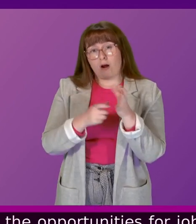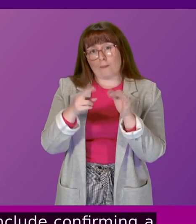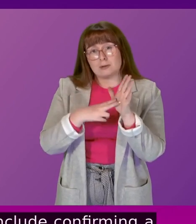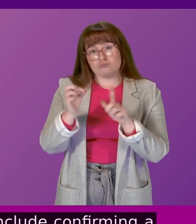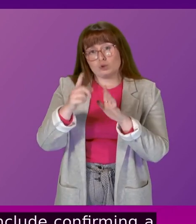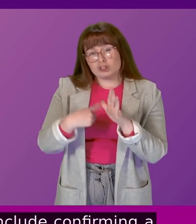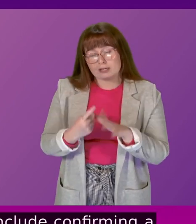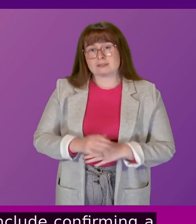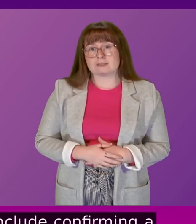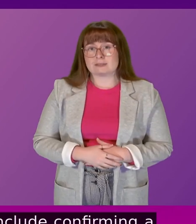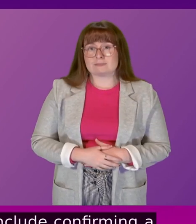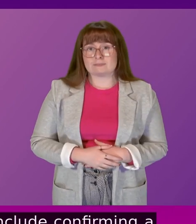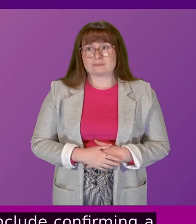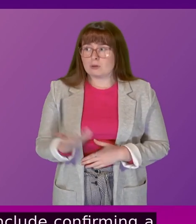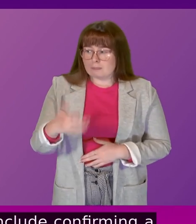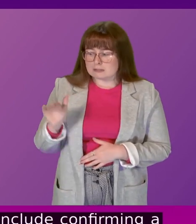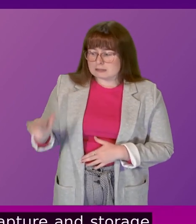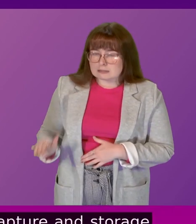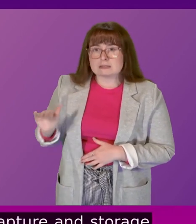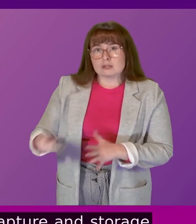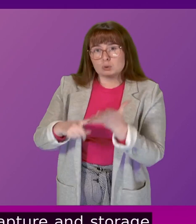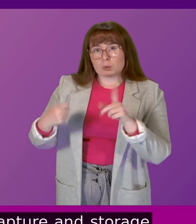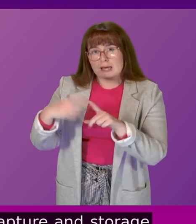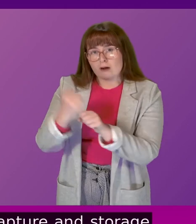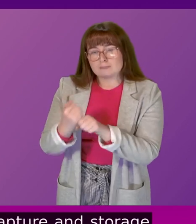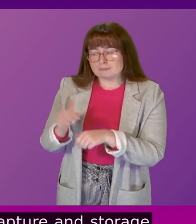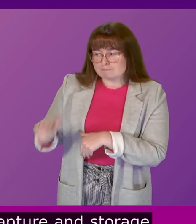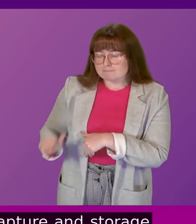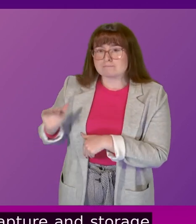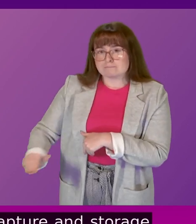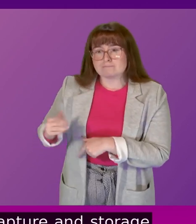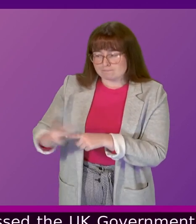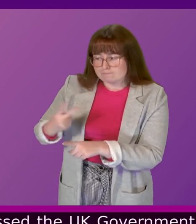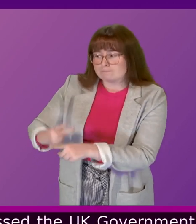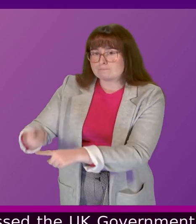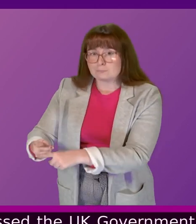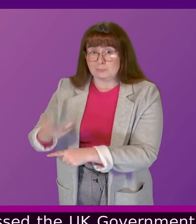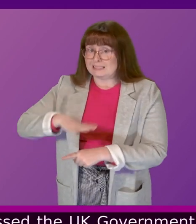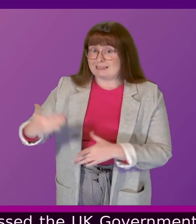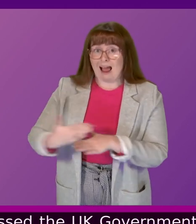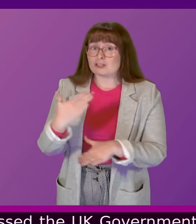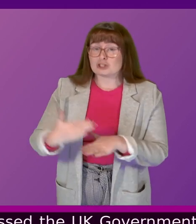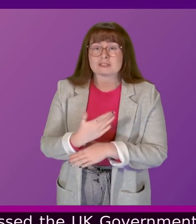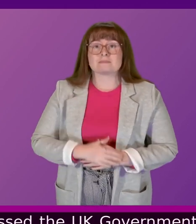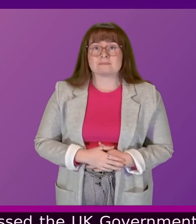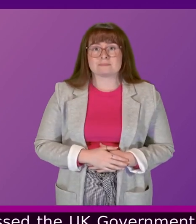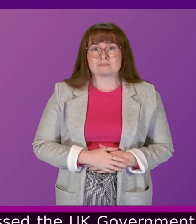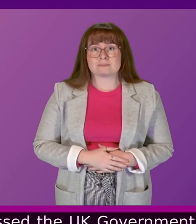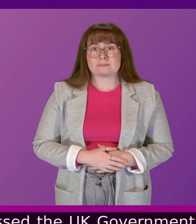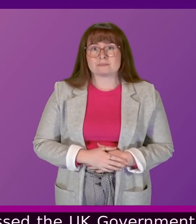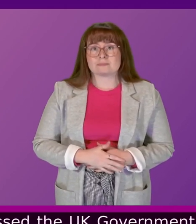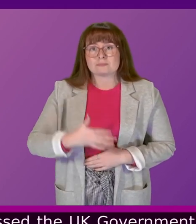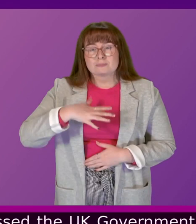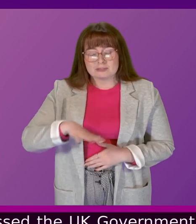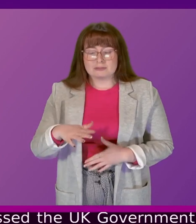project, where we have pressed the UK Government repeatedly on this and where we need to see action. And providing an appropriate market